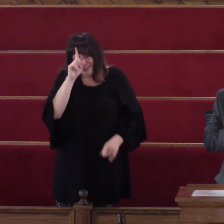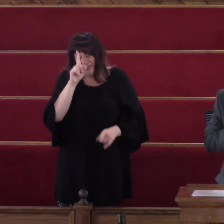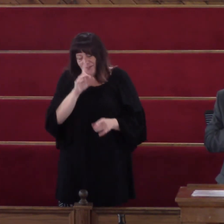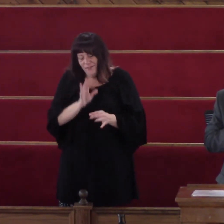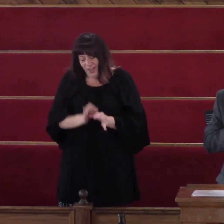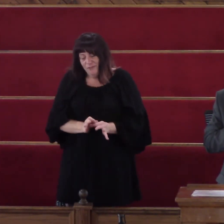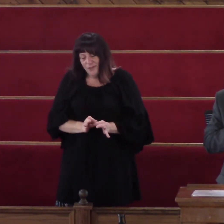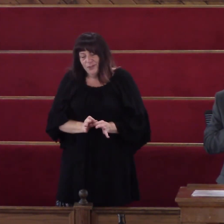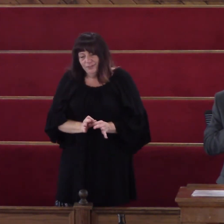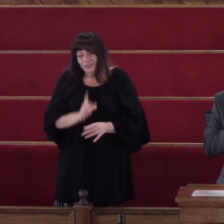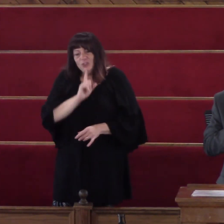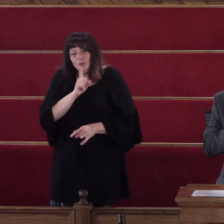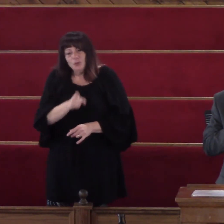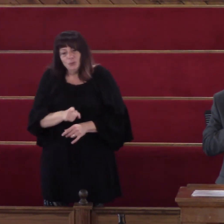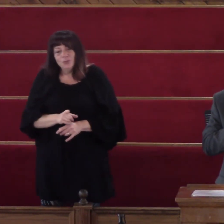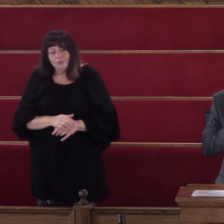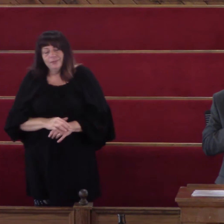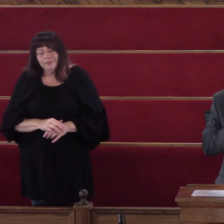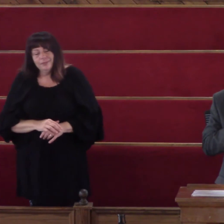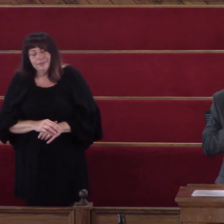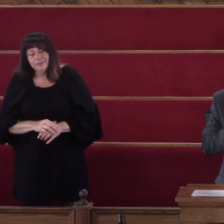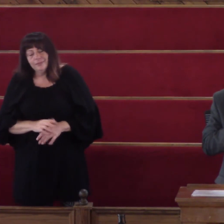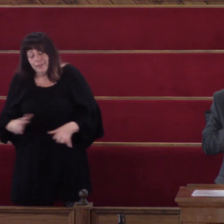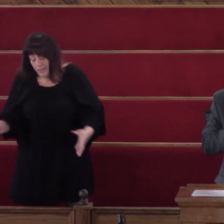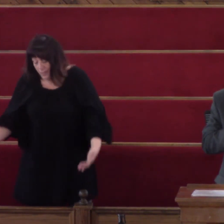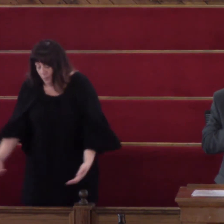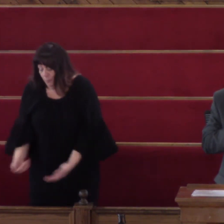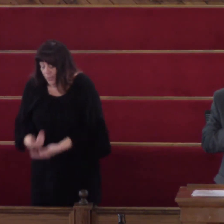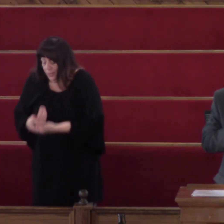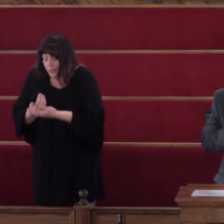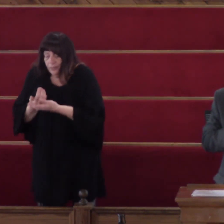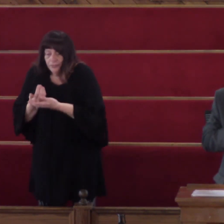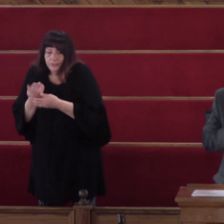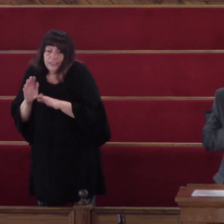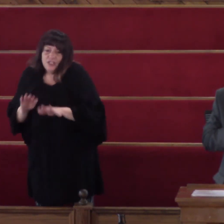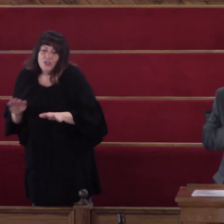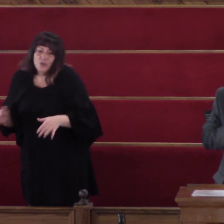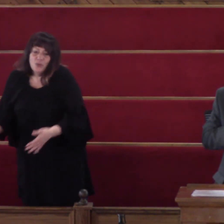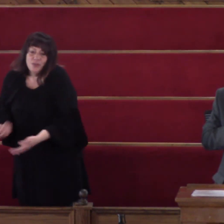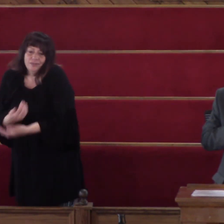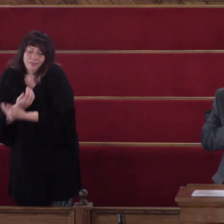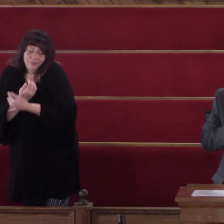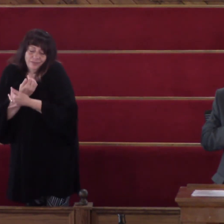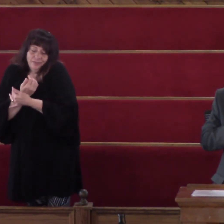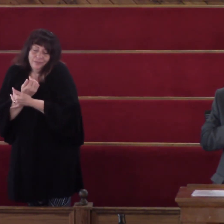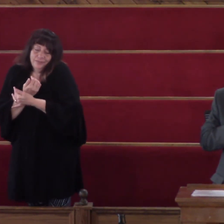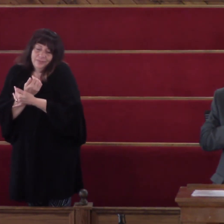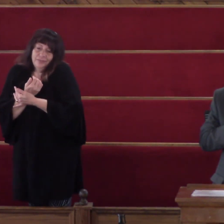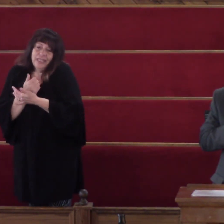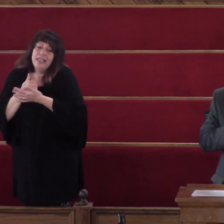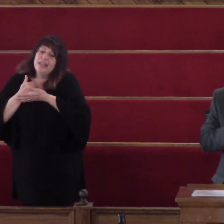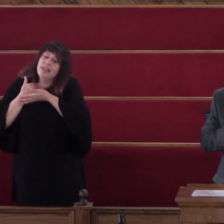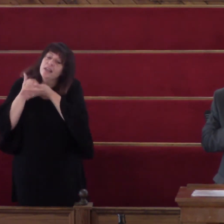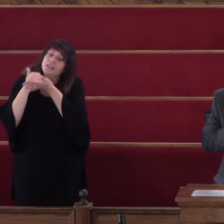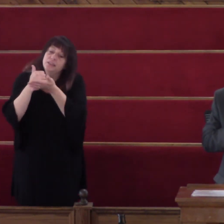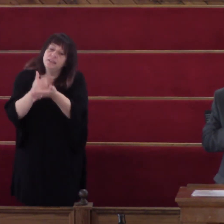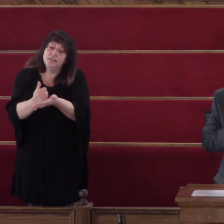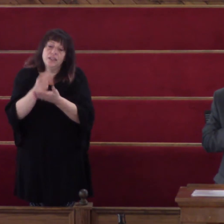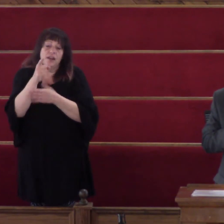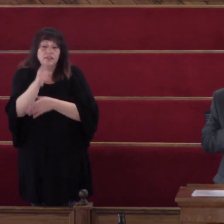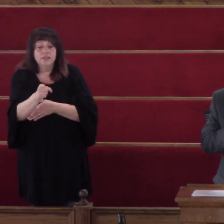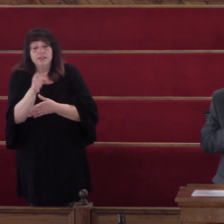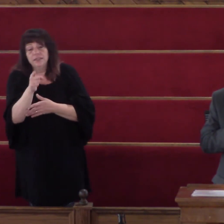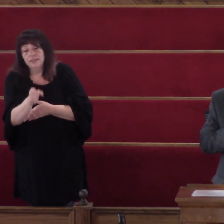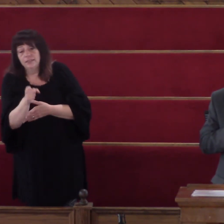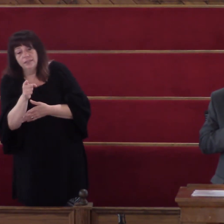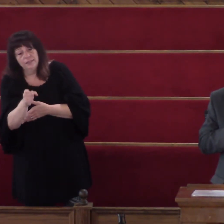He carries his children Through Like he said He would